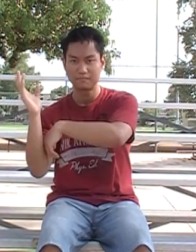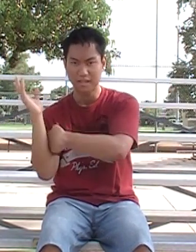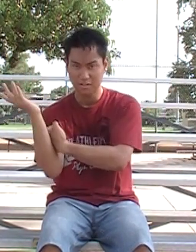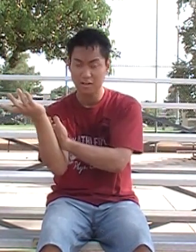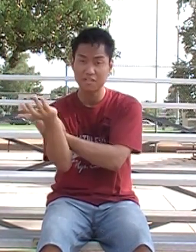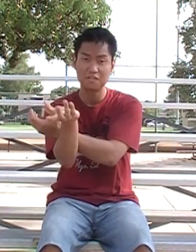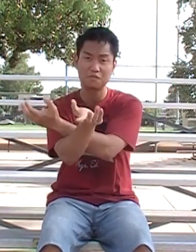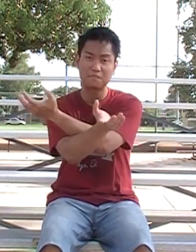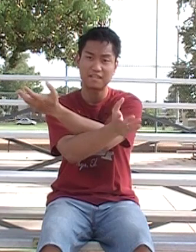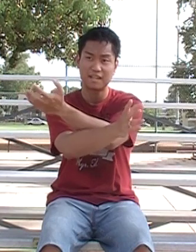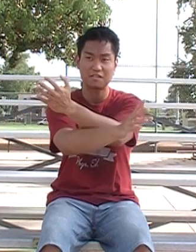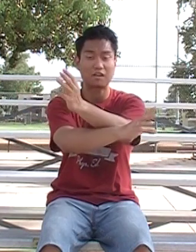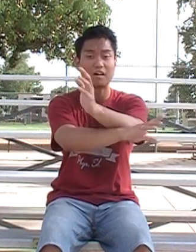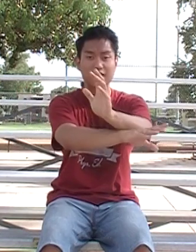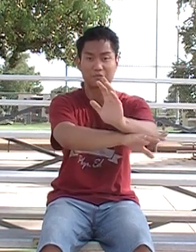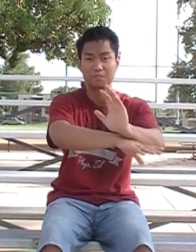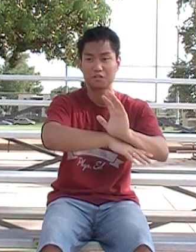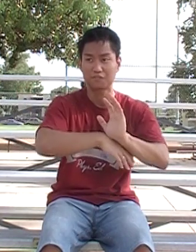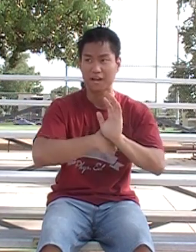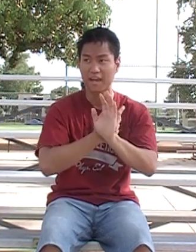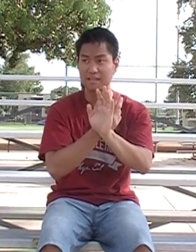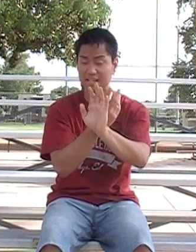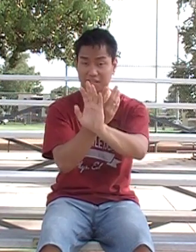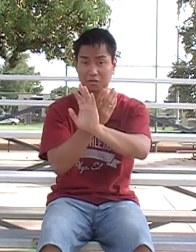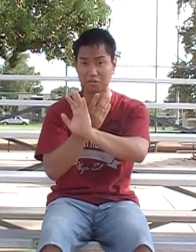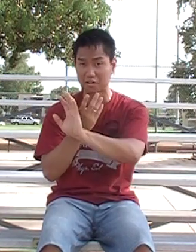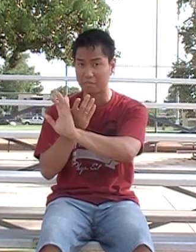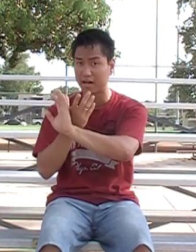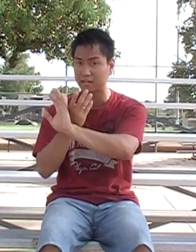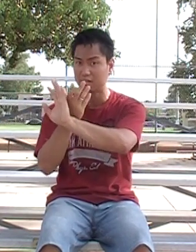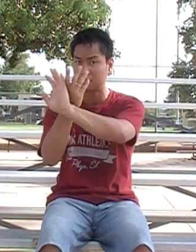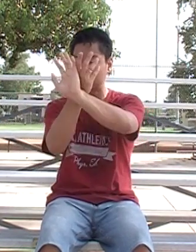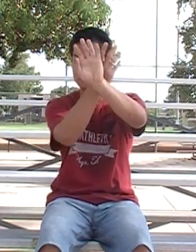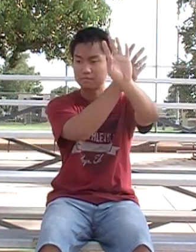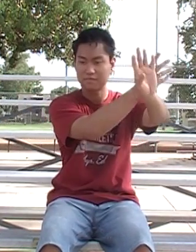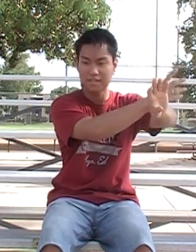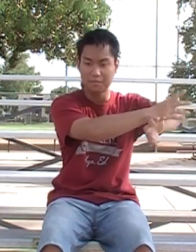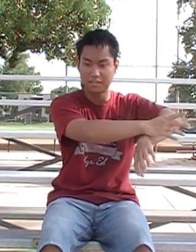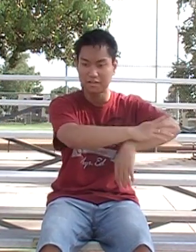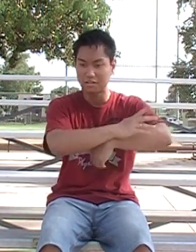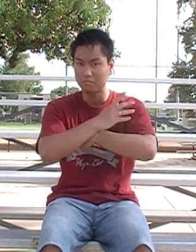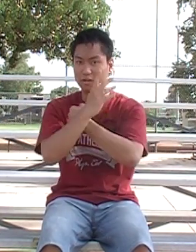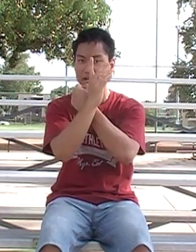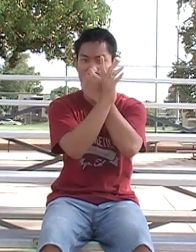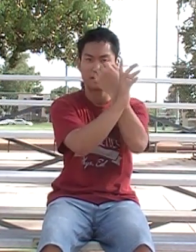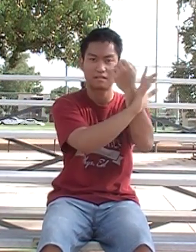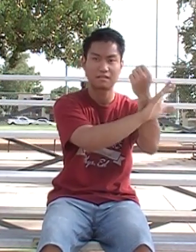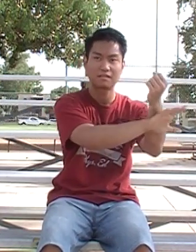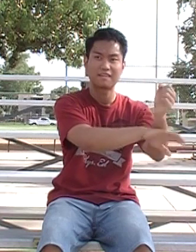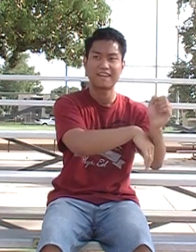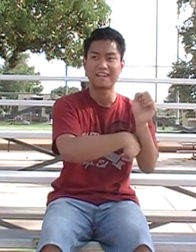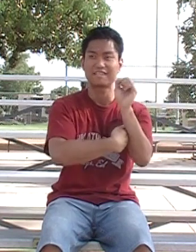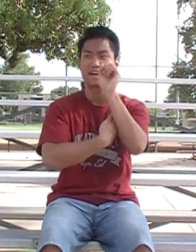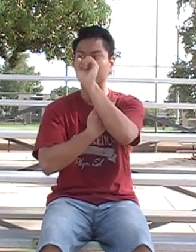As long as you maintain your contact with both of your hands and it's close to your body. Simultaneously blocking and attacking.